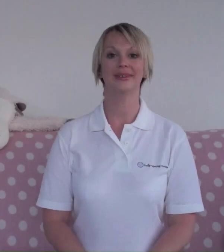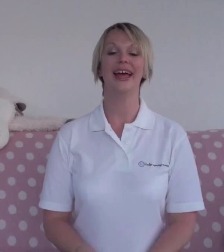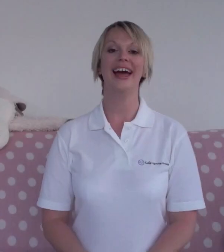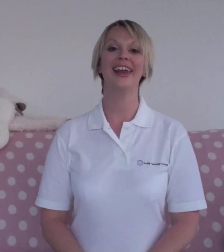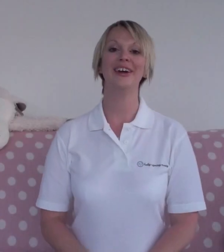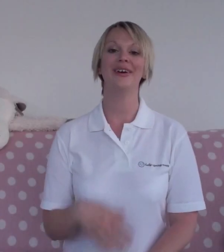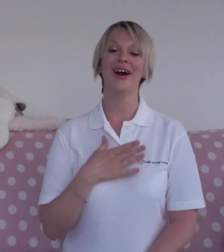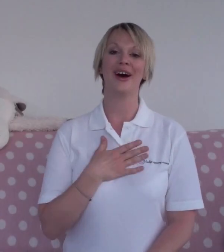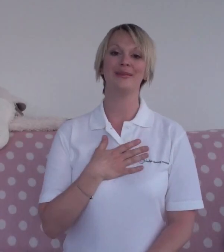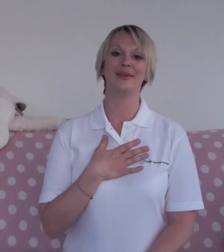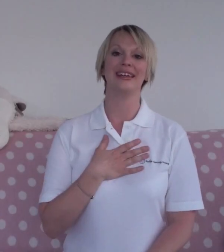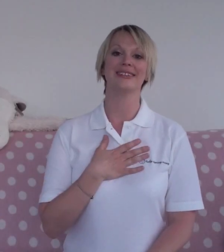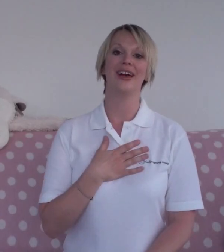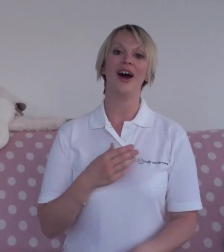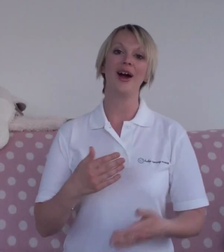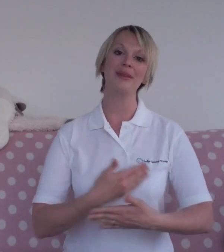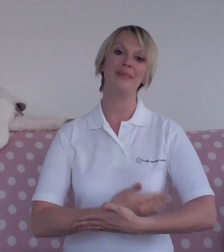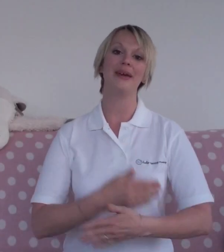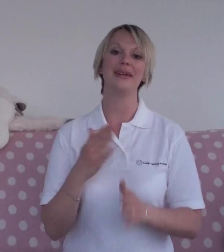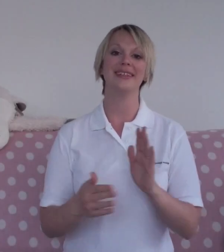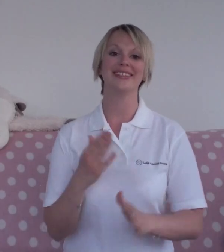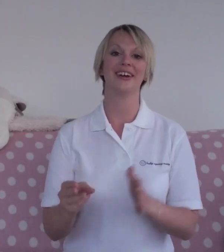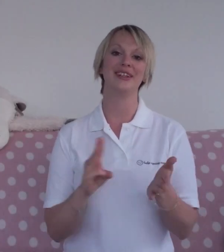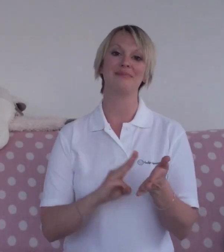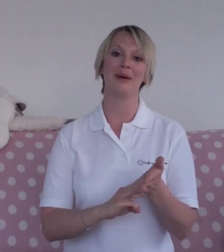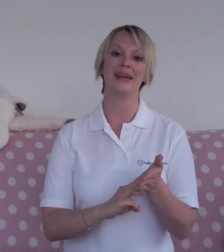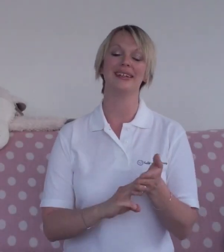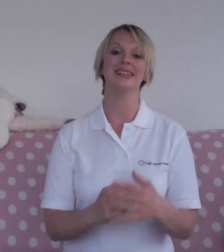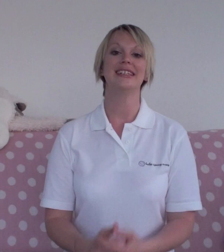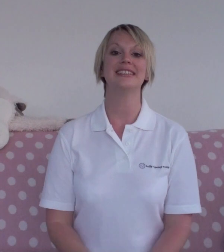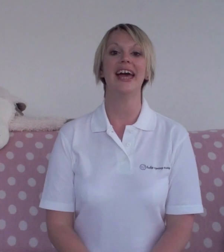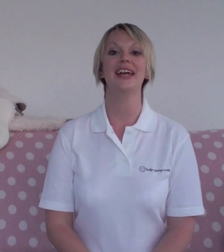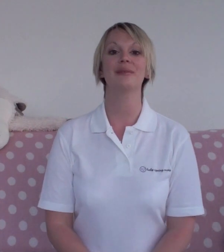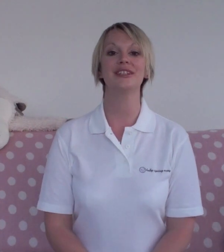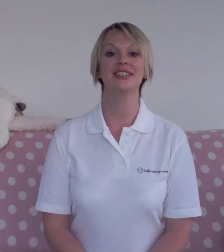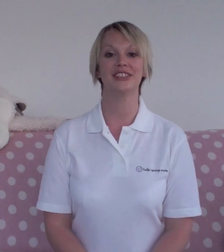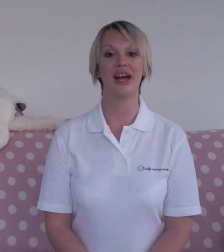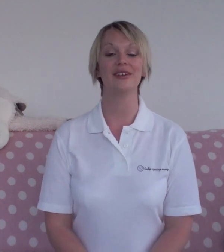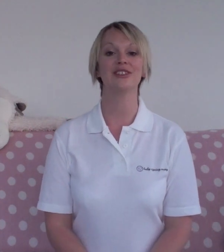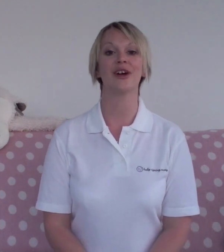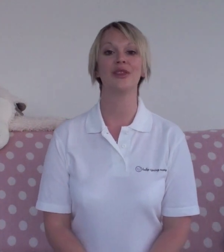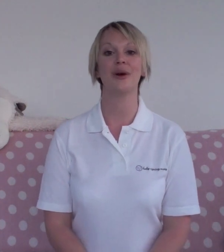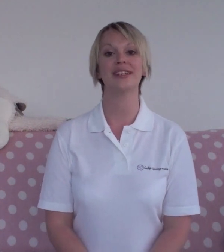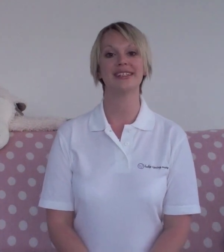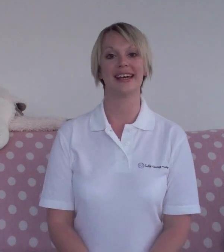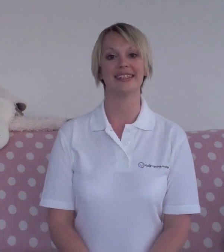Hello, I'm Louise. I'm the baby signing mummy. Today I'm going to teach you how to sign the word Daddy.